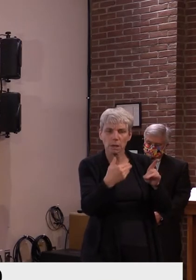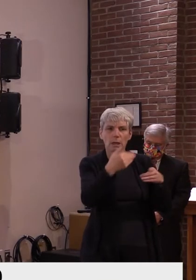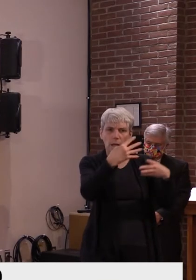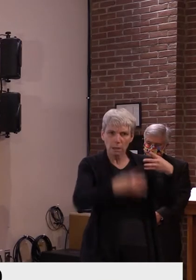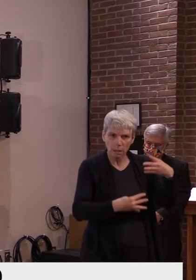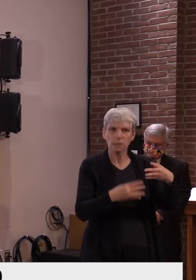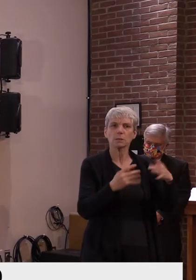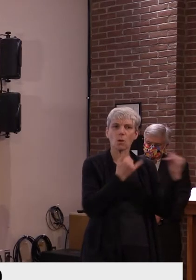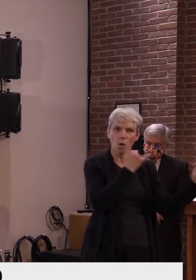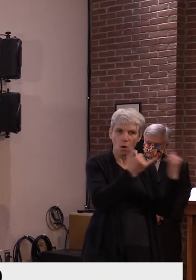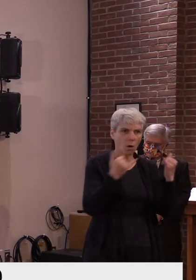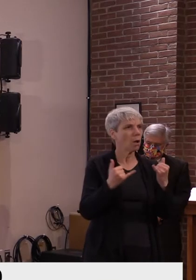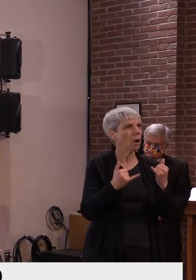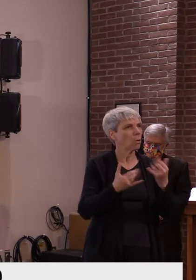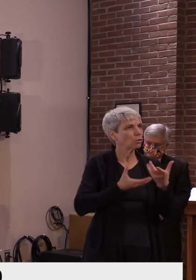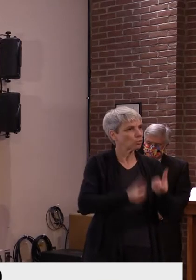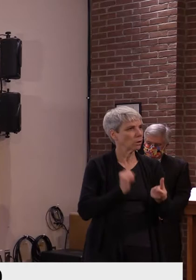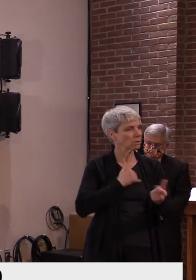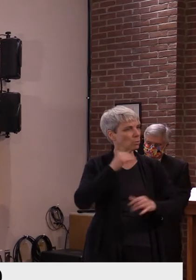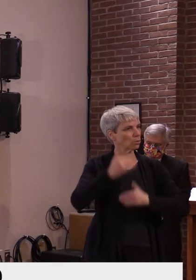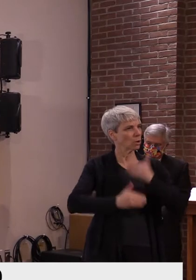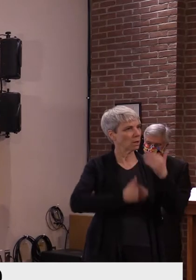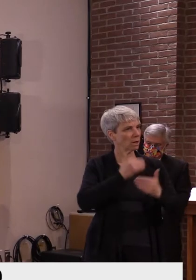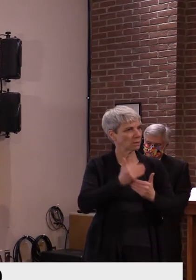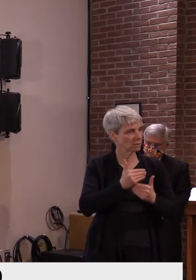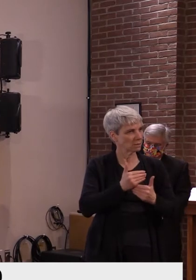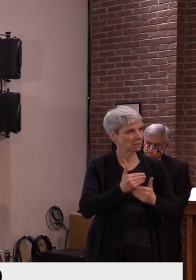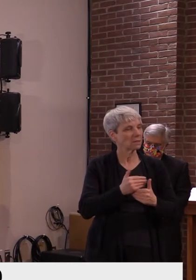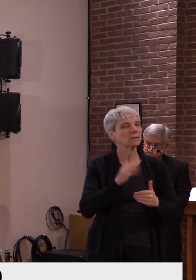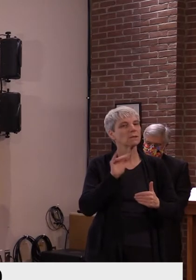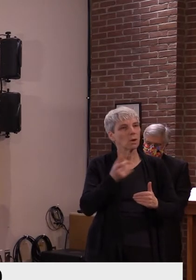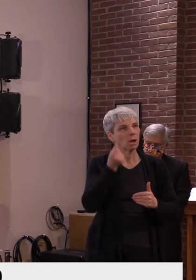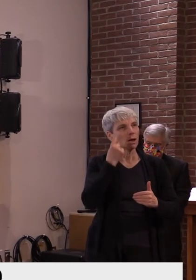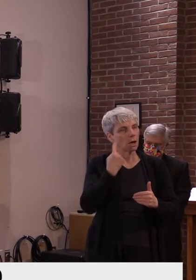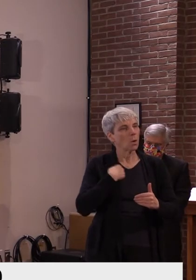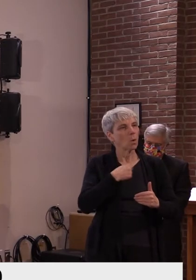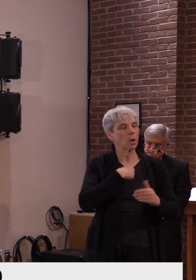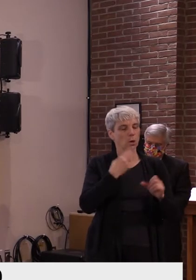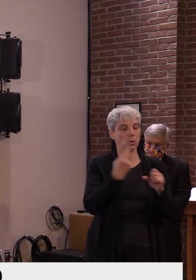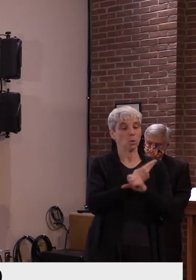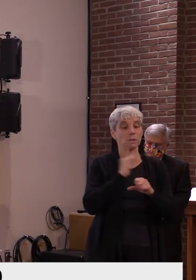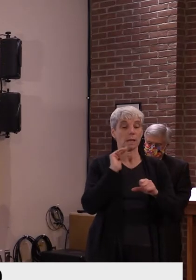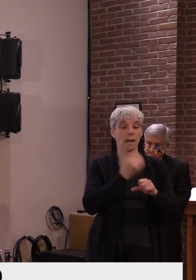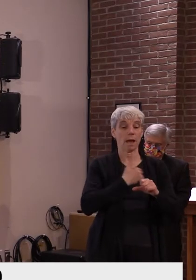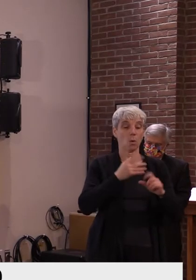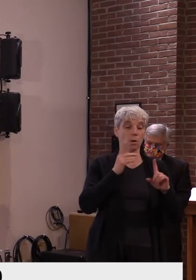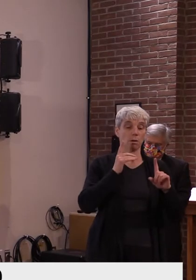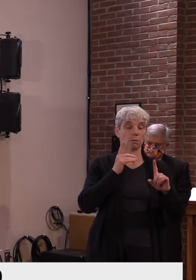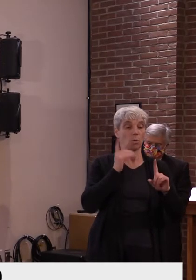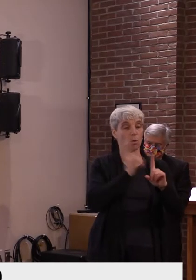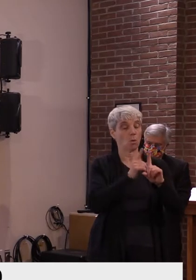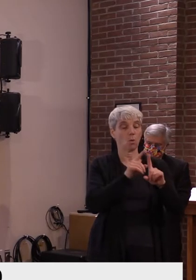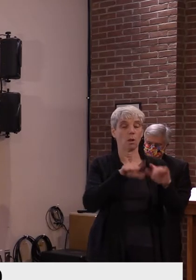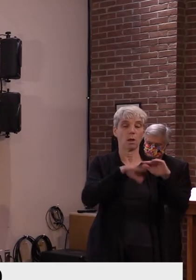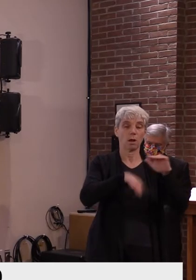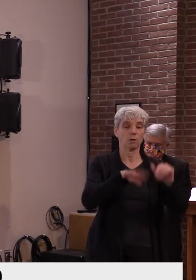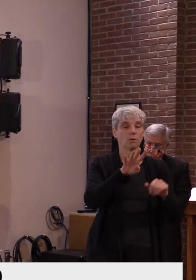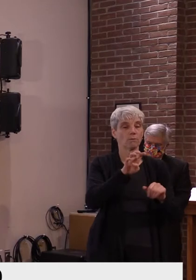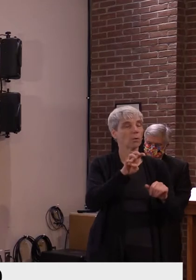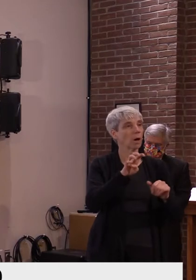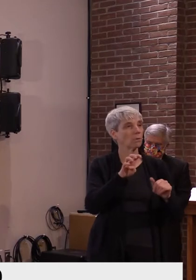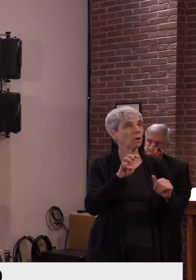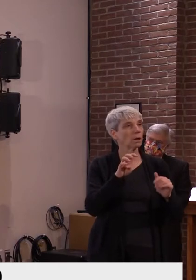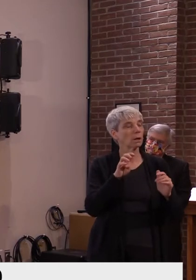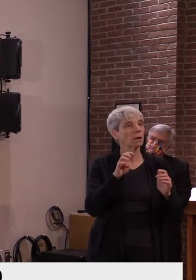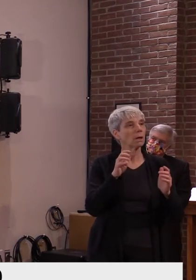view Vermont and use the 400 per million as a proxy for risk for all of those other counties, you know, across the region, which total over 500.